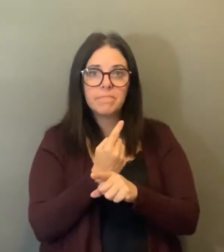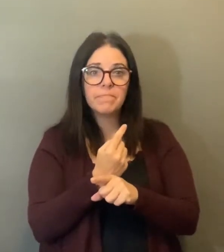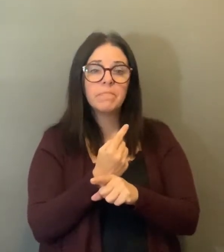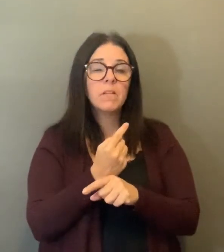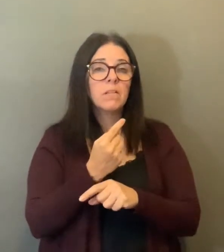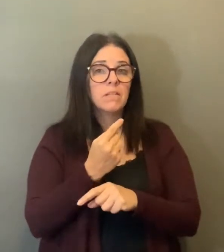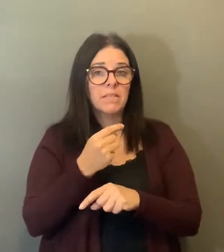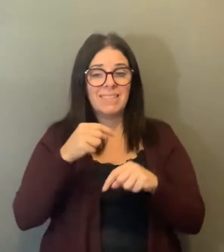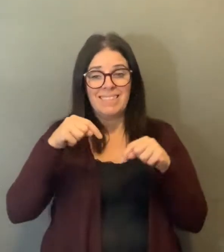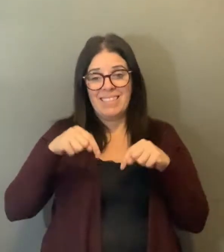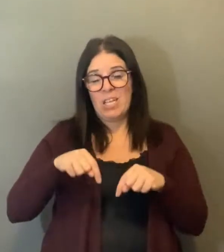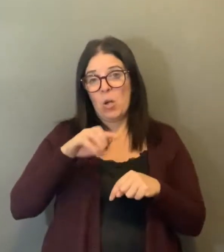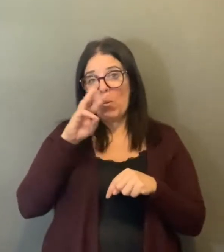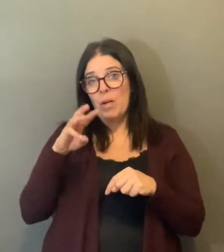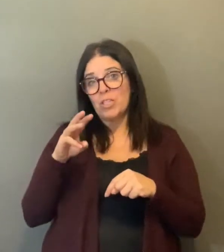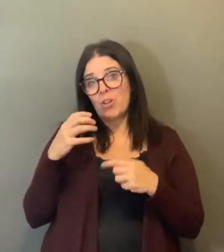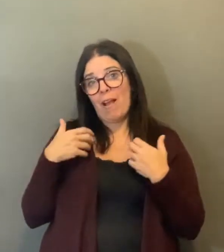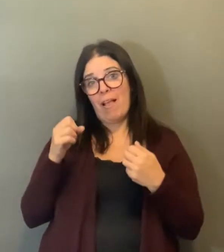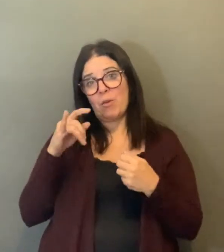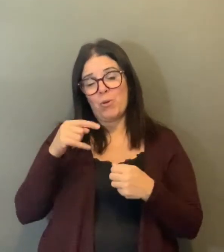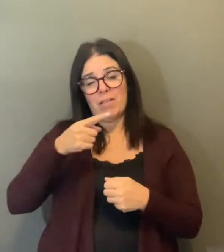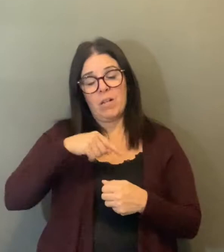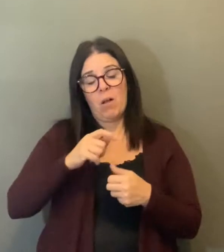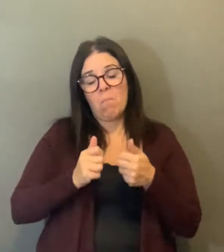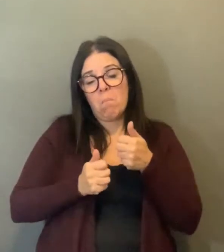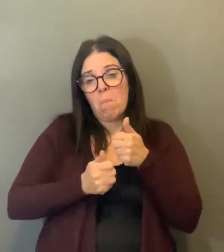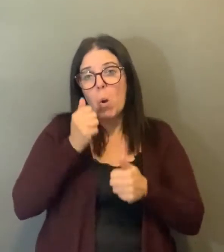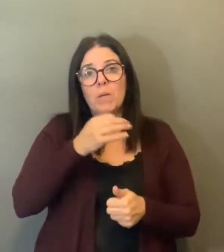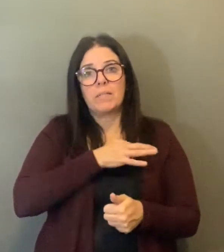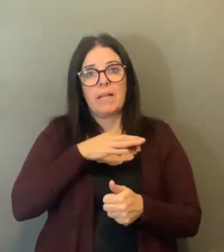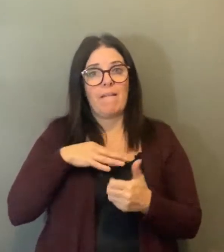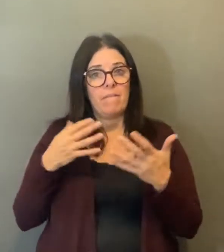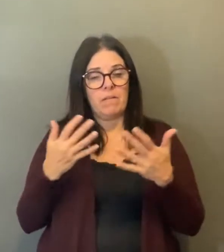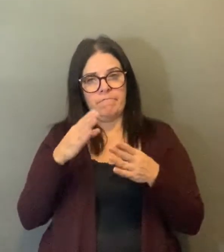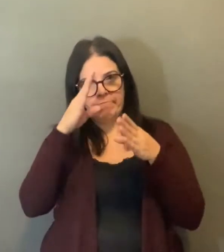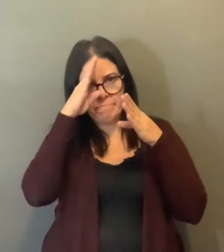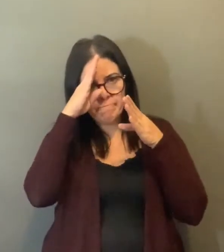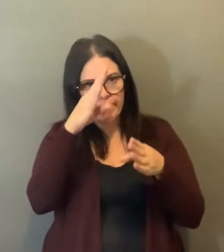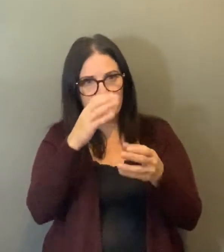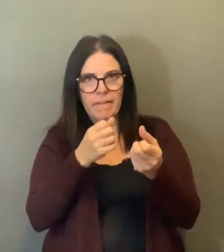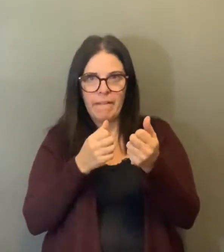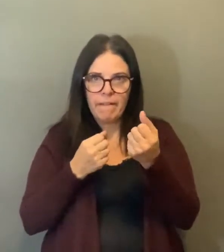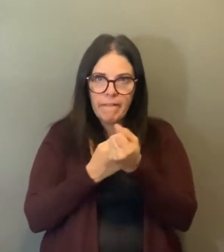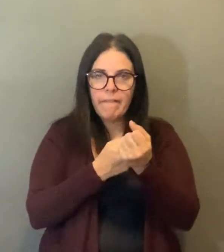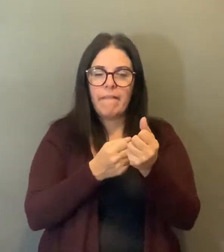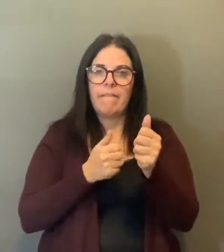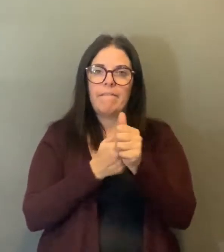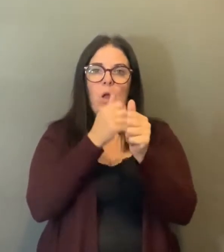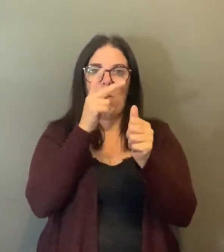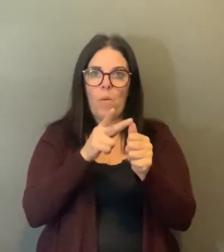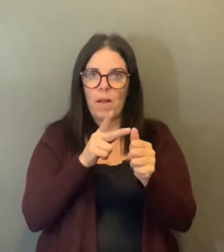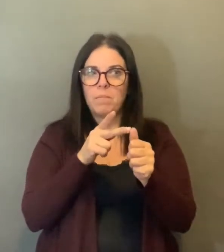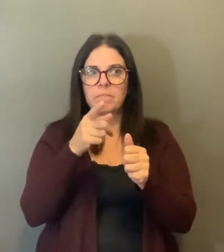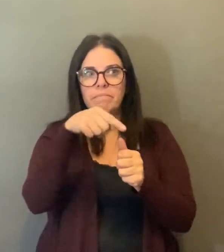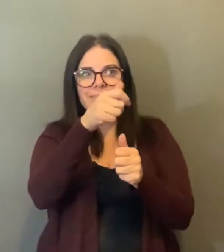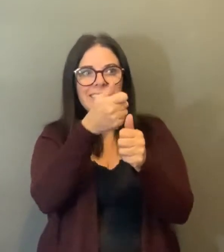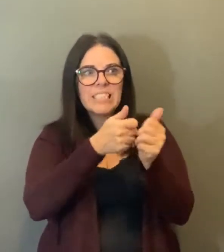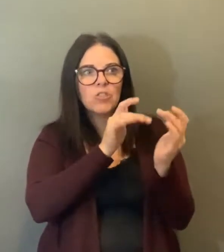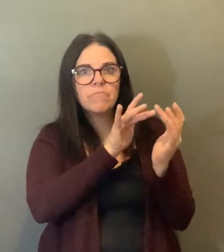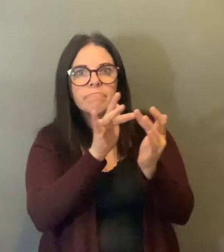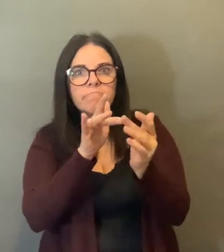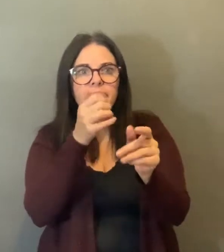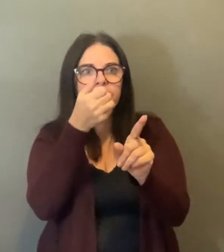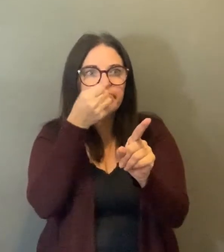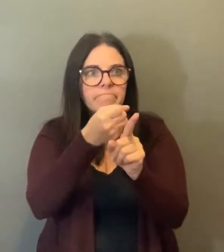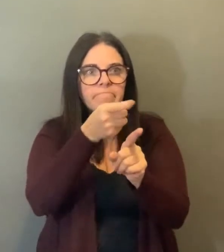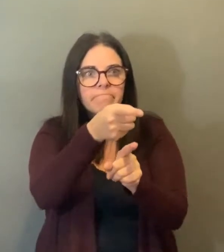community to keep us safe and protect our healthcare system. The response to COVID-19 and the concept of flattening the